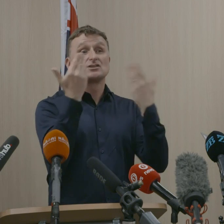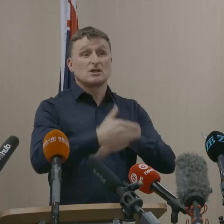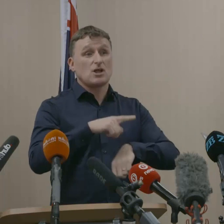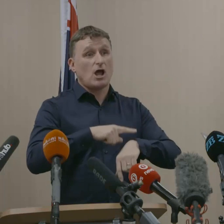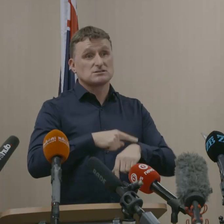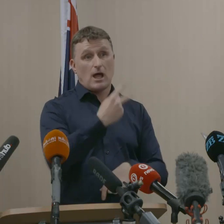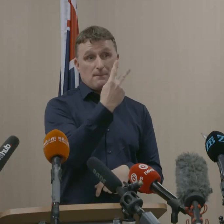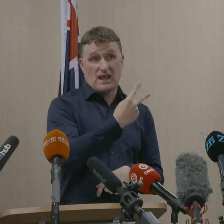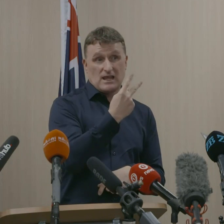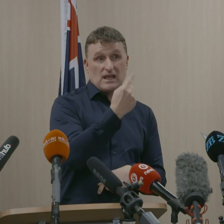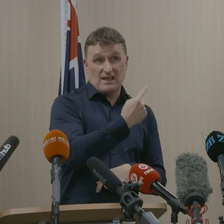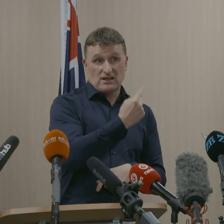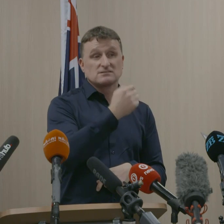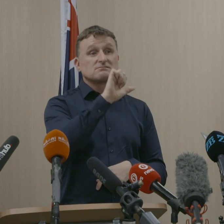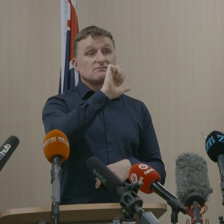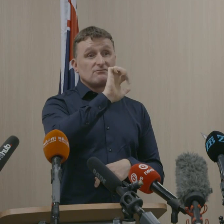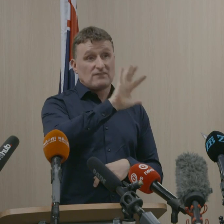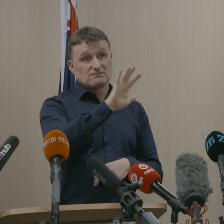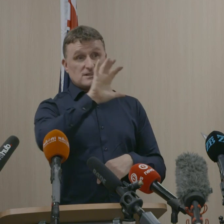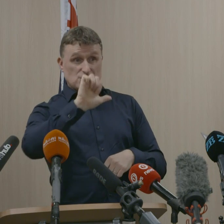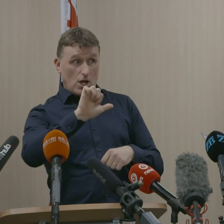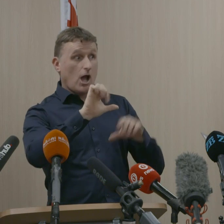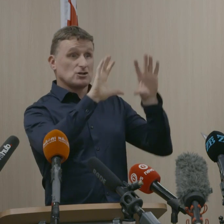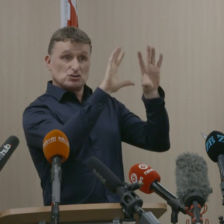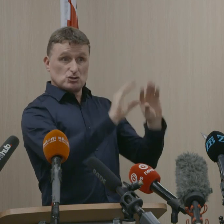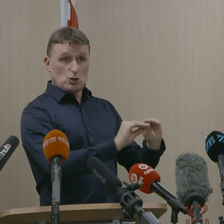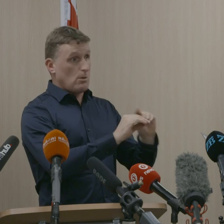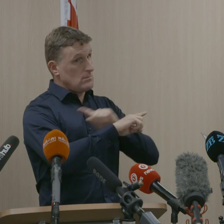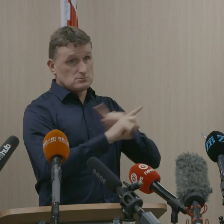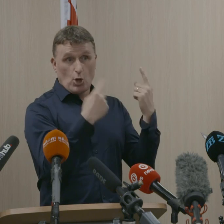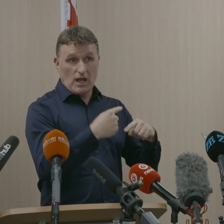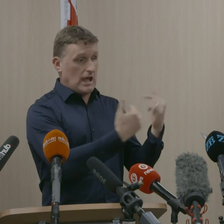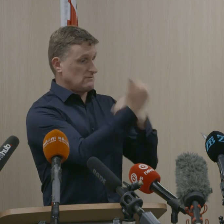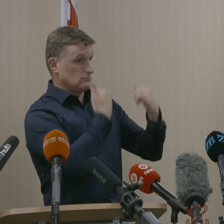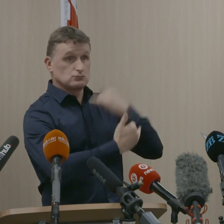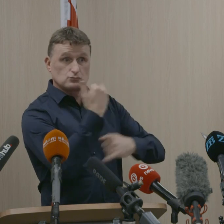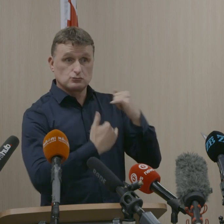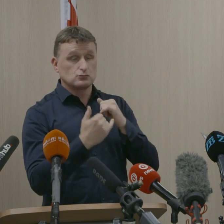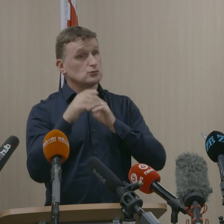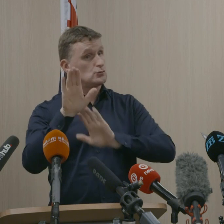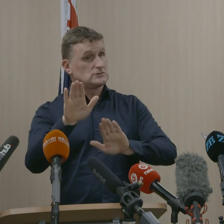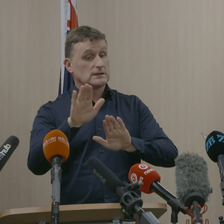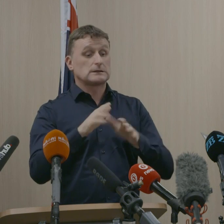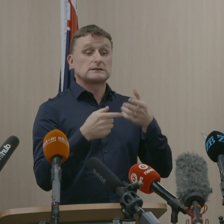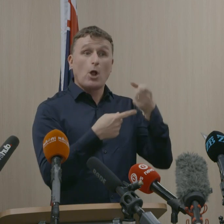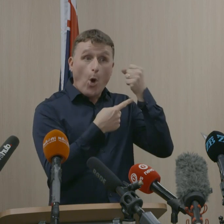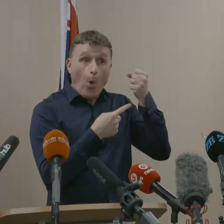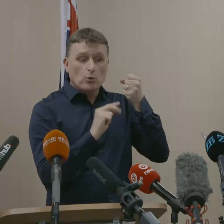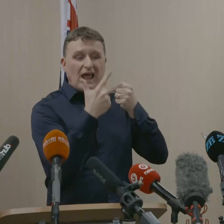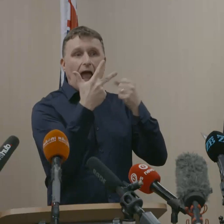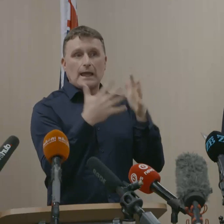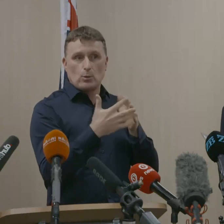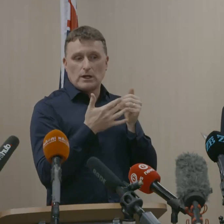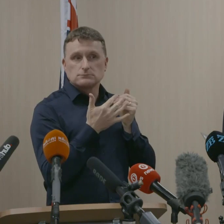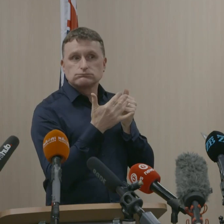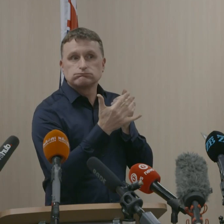longer be able to enter New Zealand quarantine-free. This will be in place for at least the next eight weeks. At that